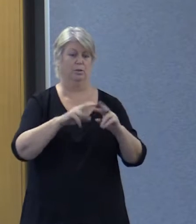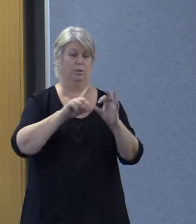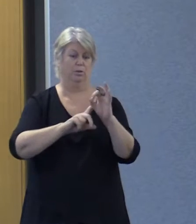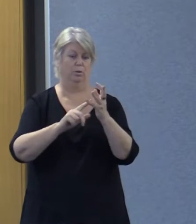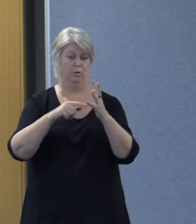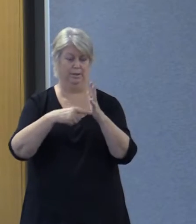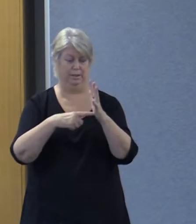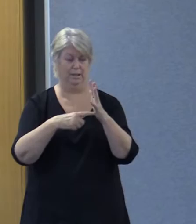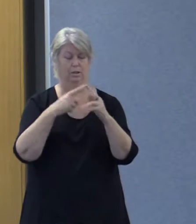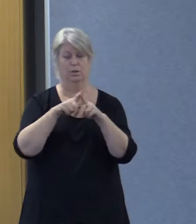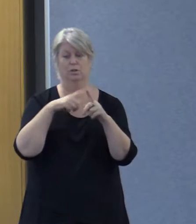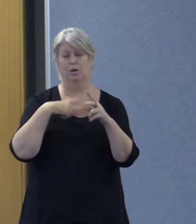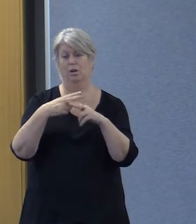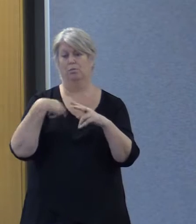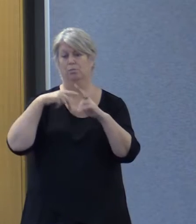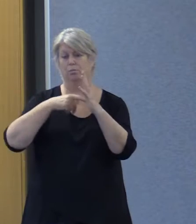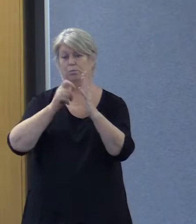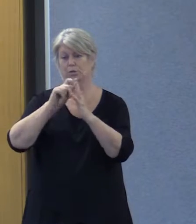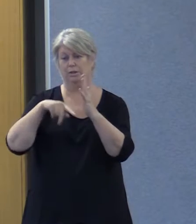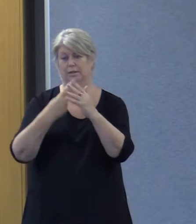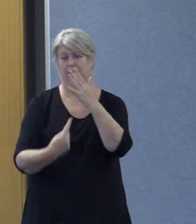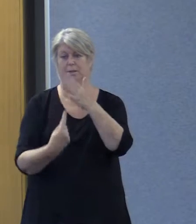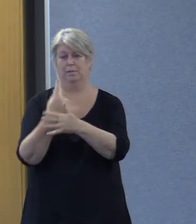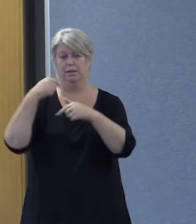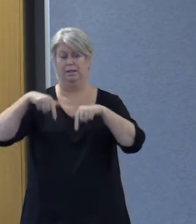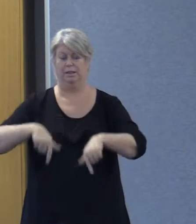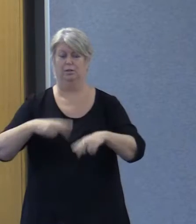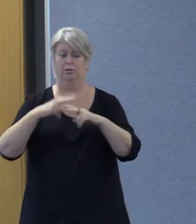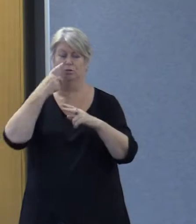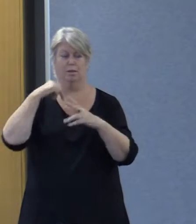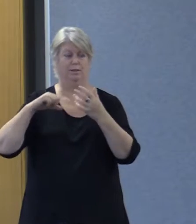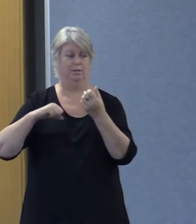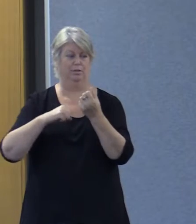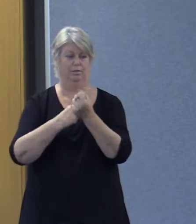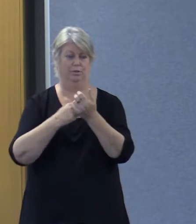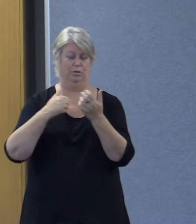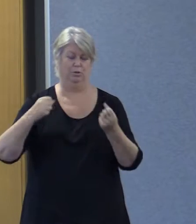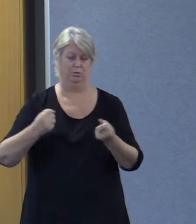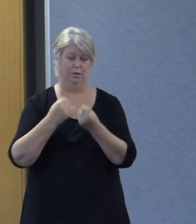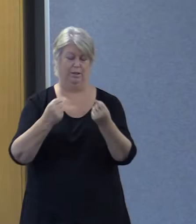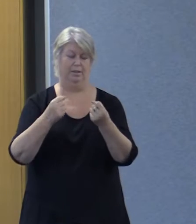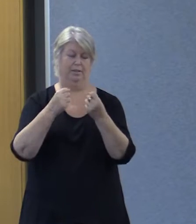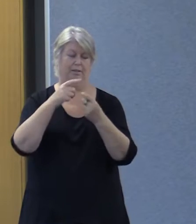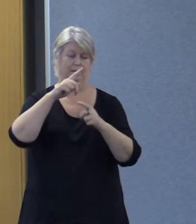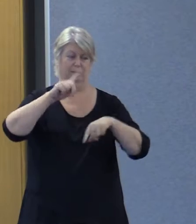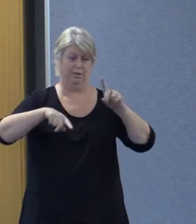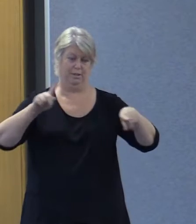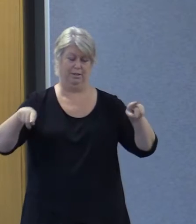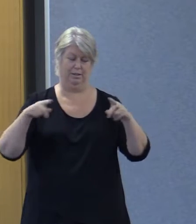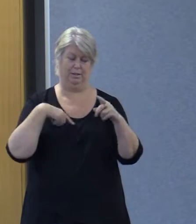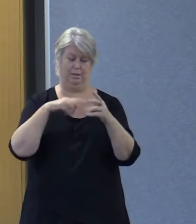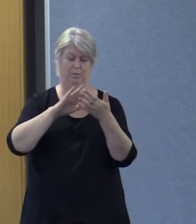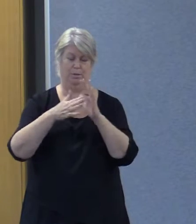It's informed been informed by projects that have been undertaken to strengthen the capacity of diverse communities to be more inclusive